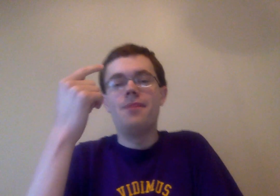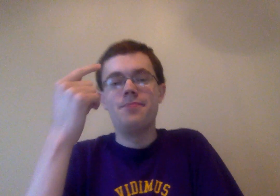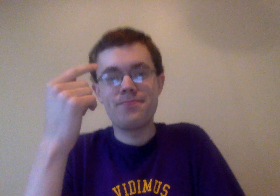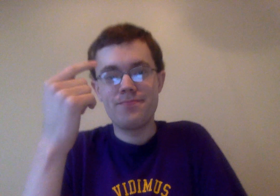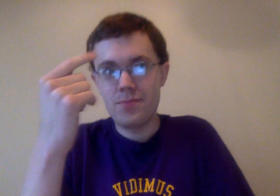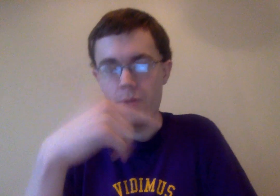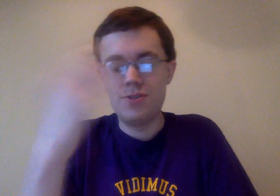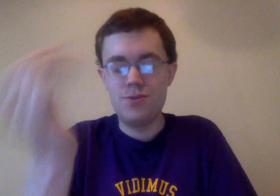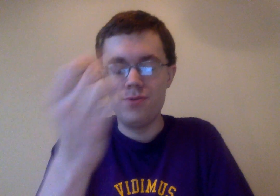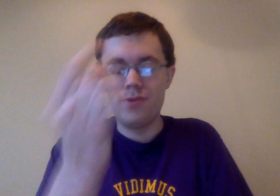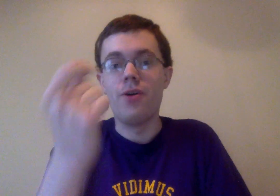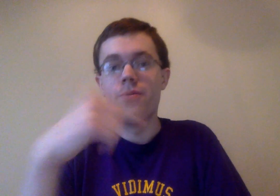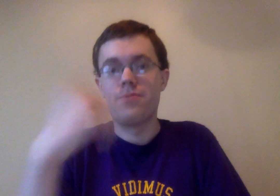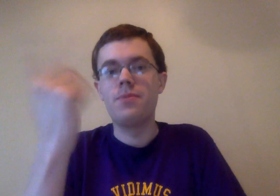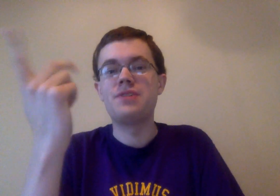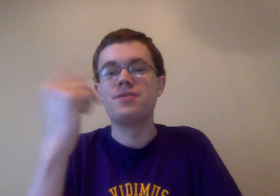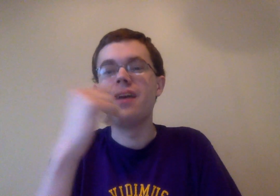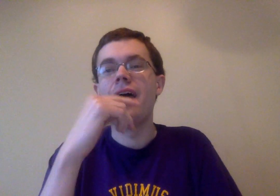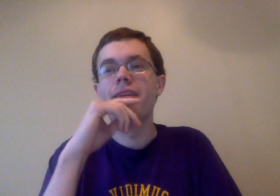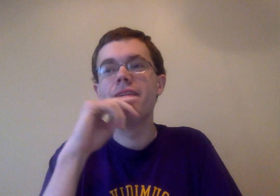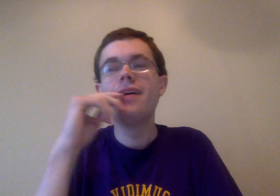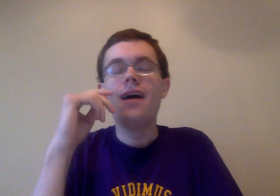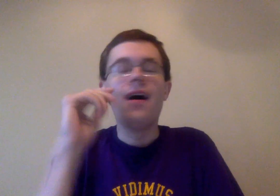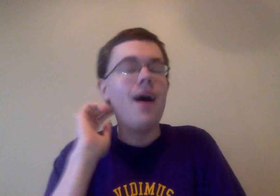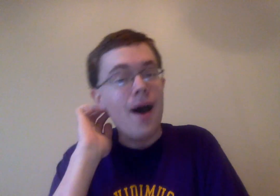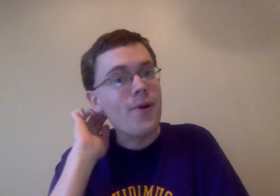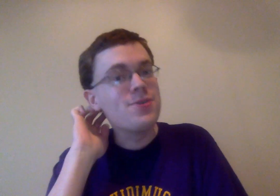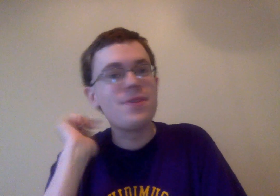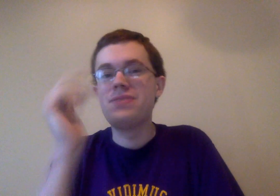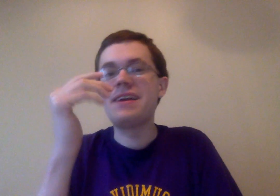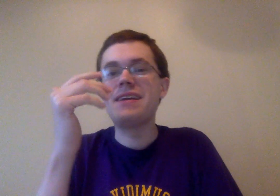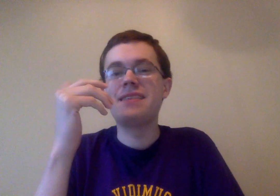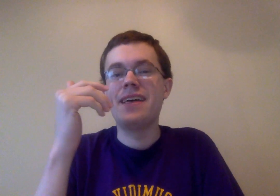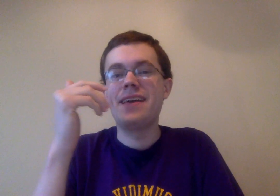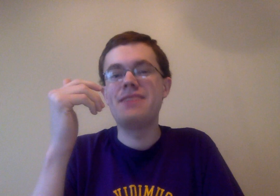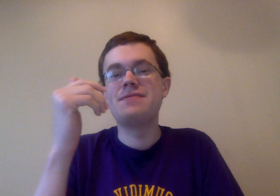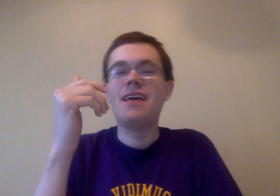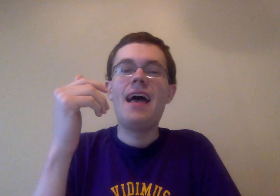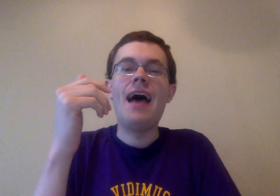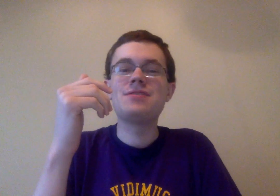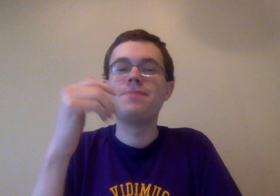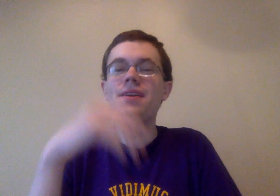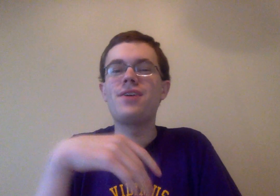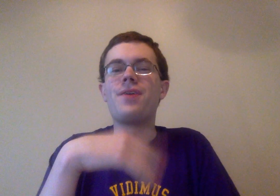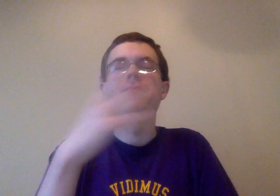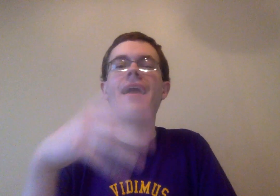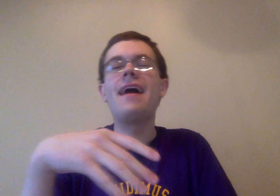Um, going to, you know, the mission. And, uh, Boruto complains that, like, he's, has to bodyguard a man